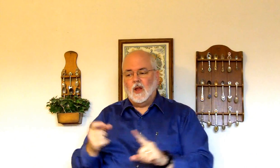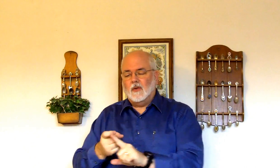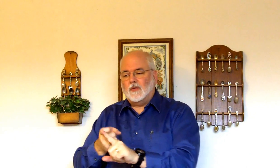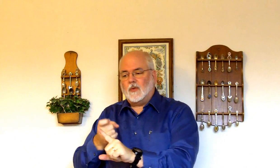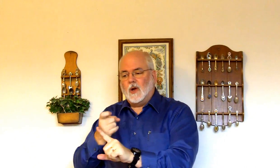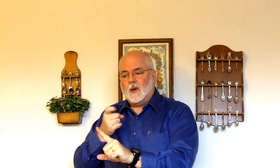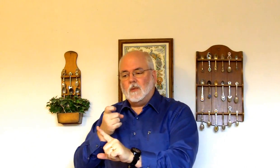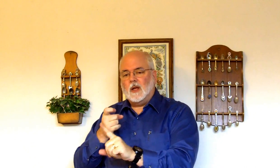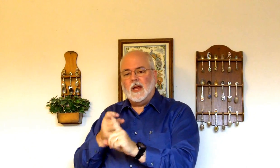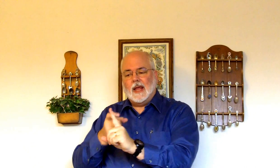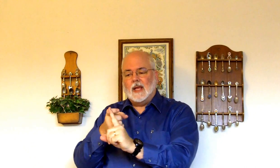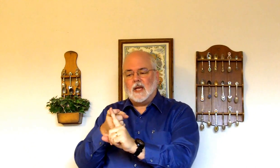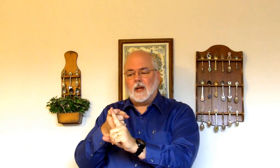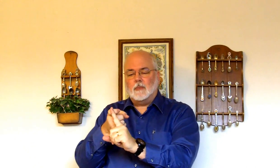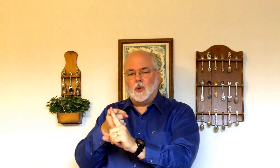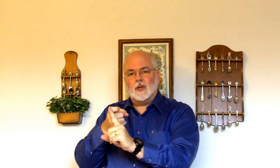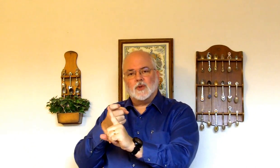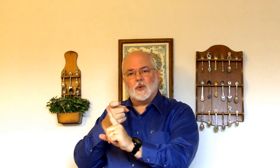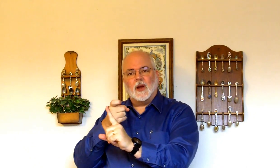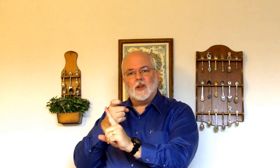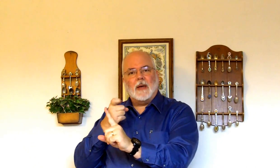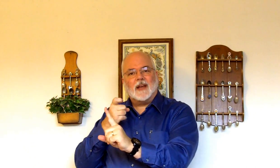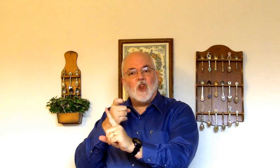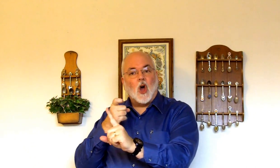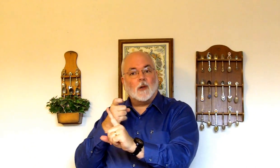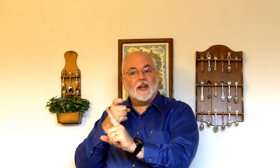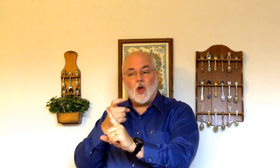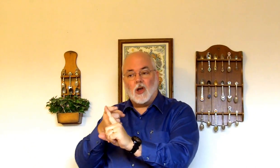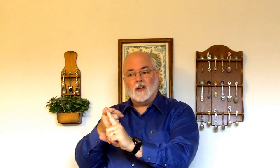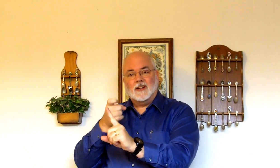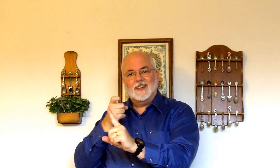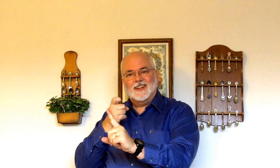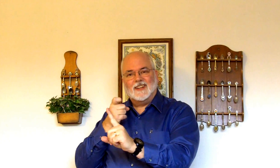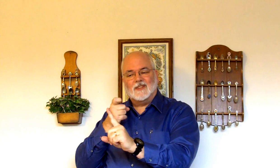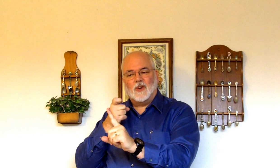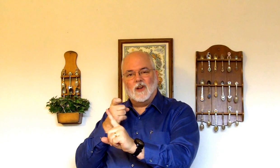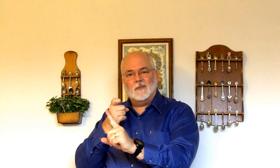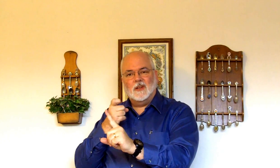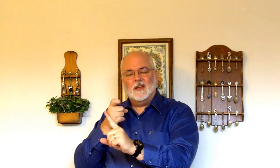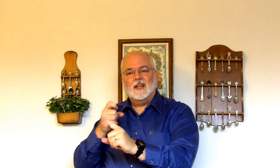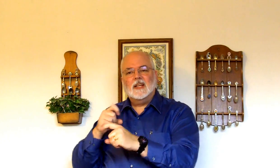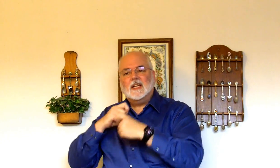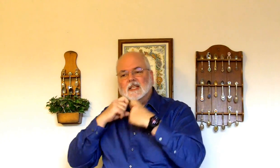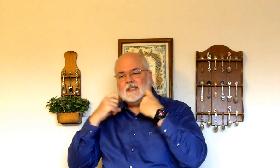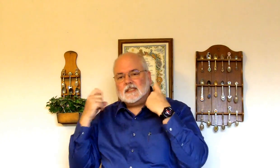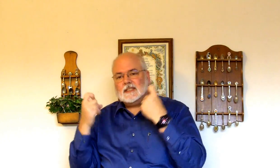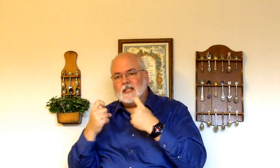From. It's kind of like pulling the string on the back of a doll to make it talk. From. Sin.